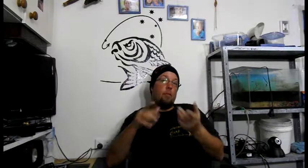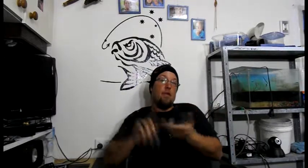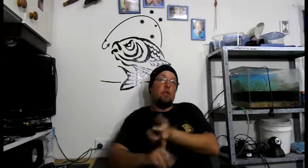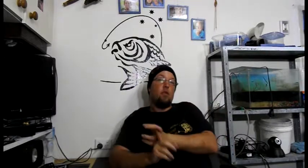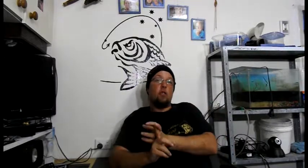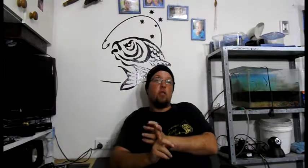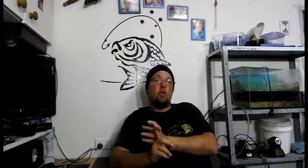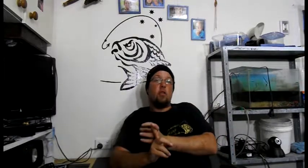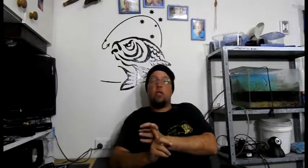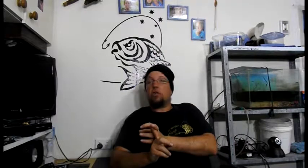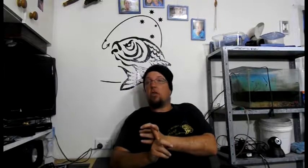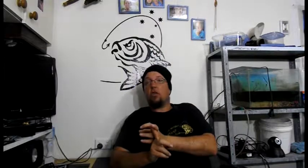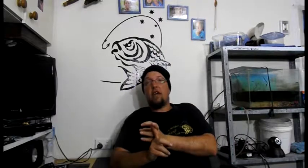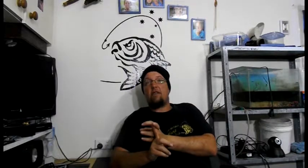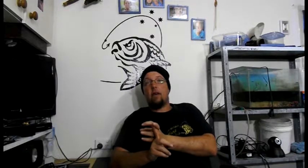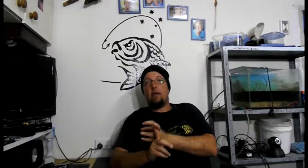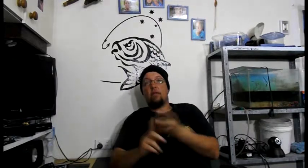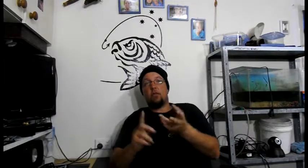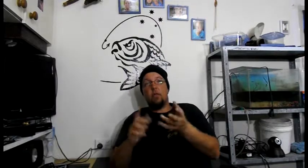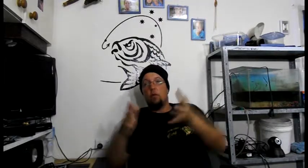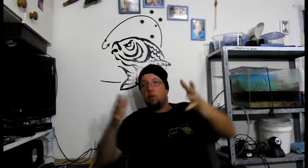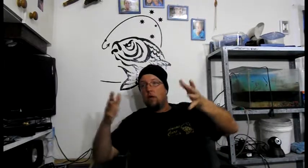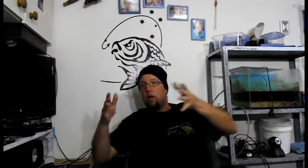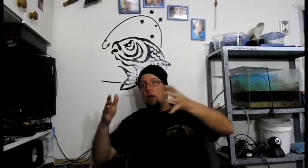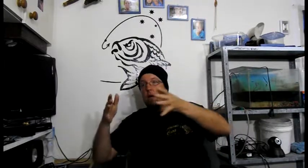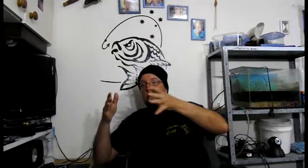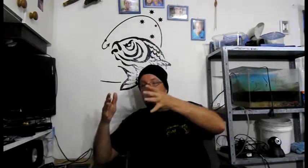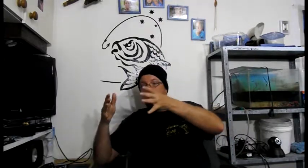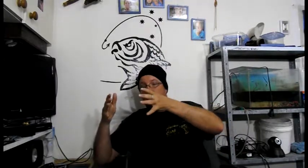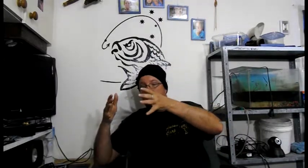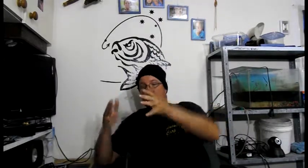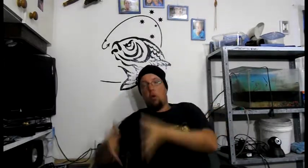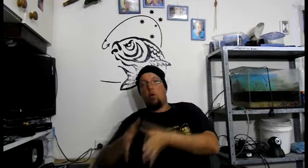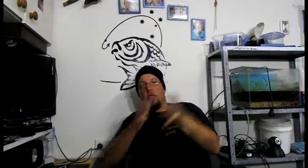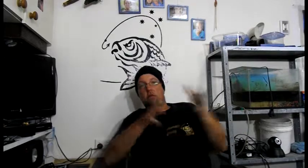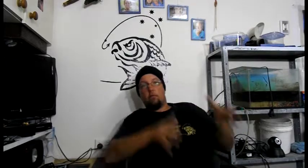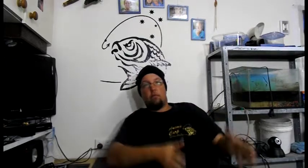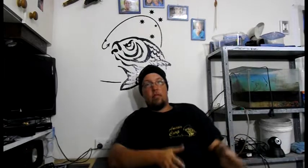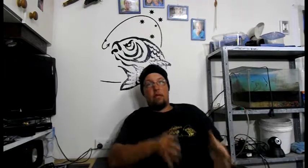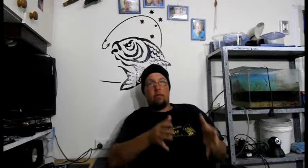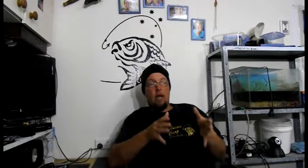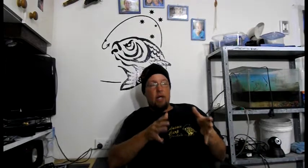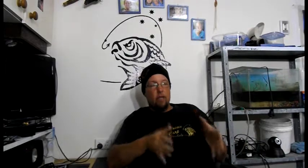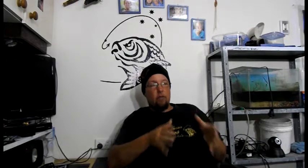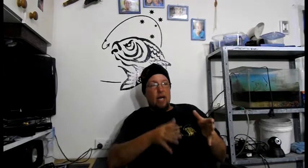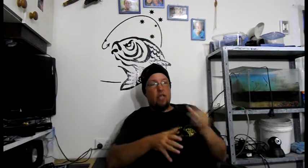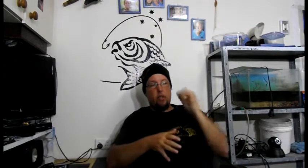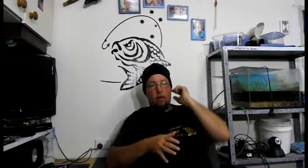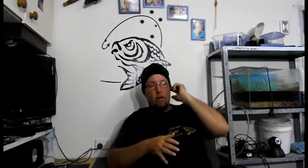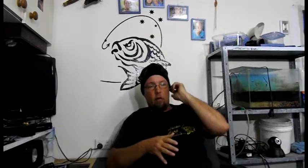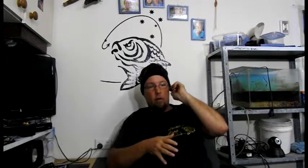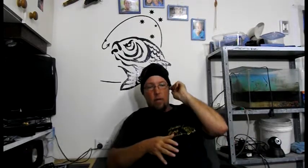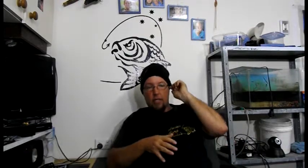pesticides. herbicides. on our farms. Will. Be causing. A degradation. Of our waterways.